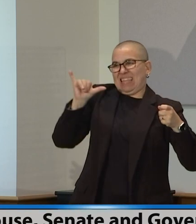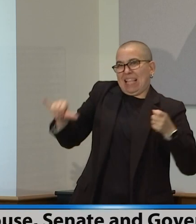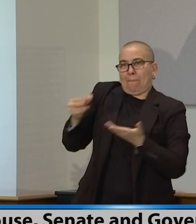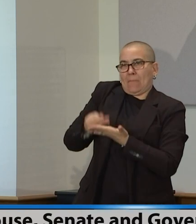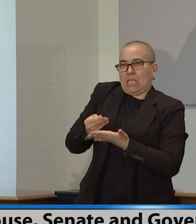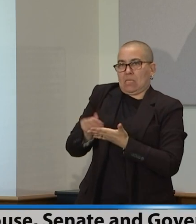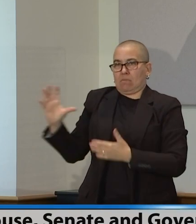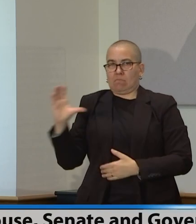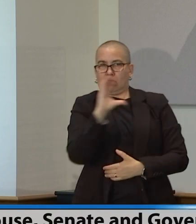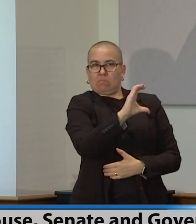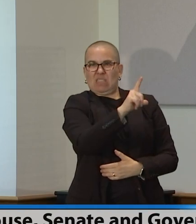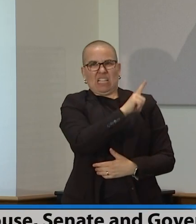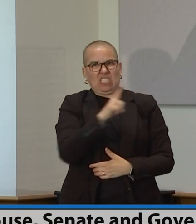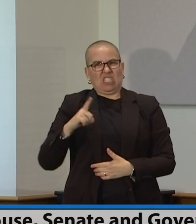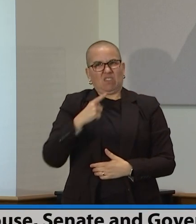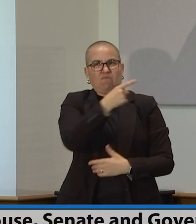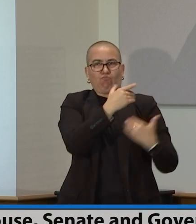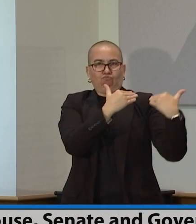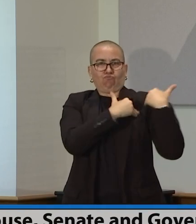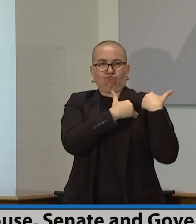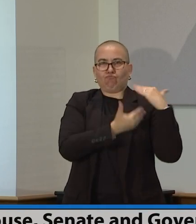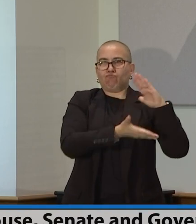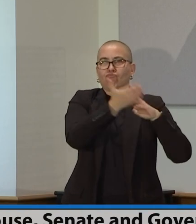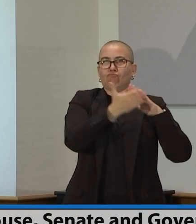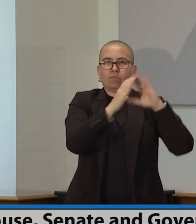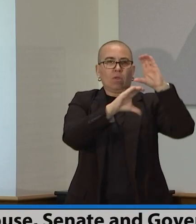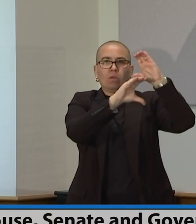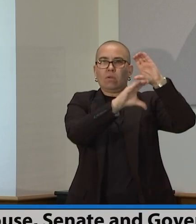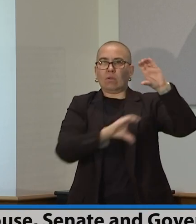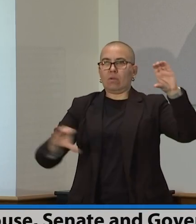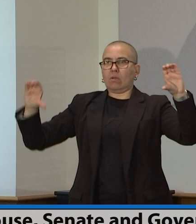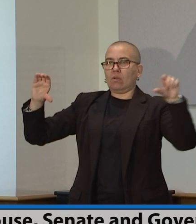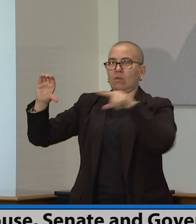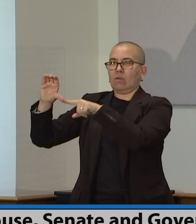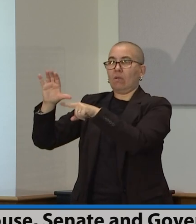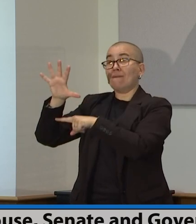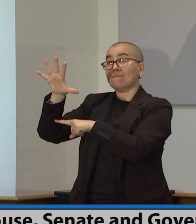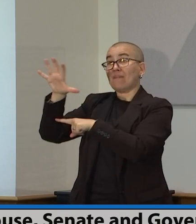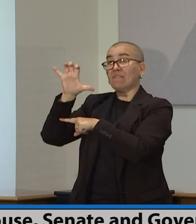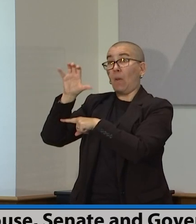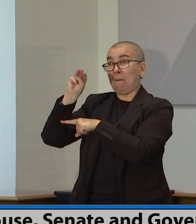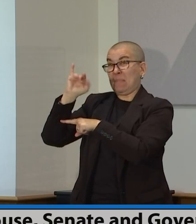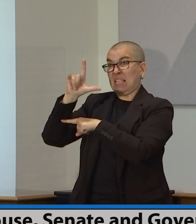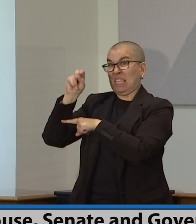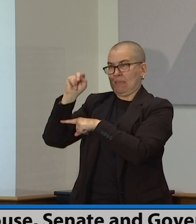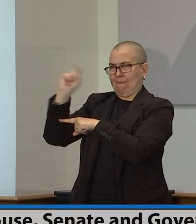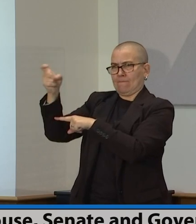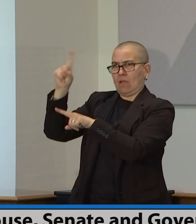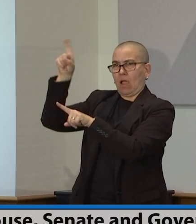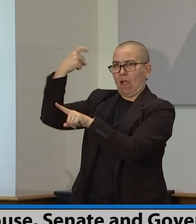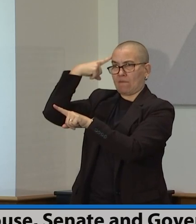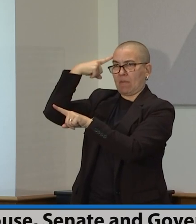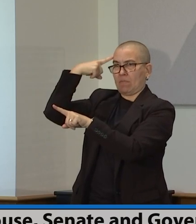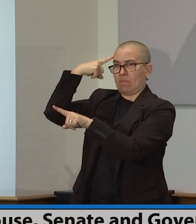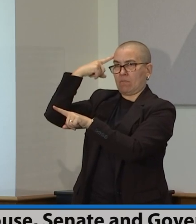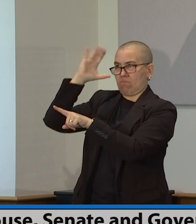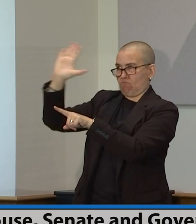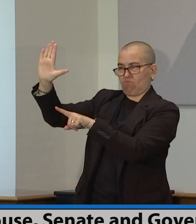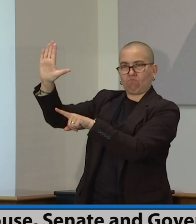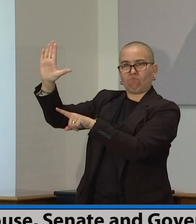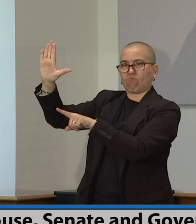has control over 500 of it and the legislative branch working with the governor controls the rest of it. and it's,